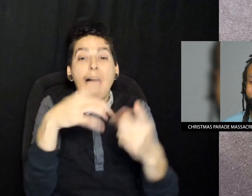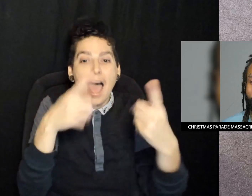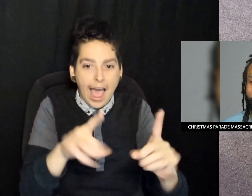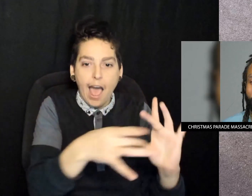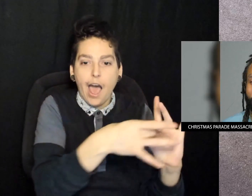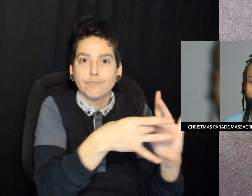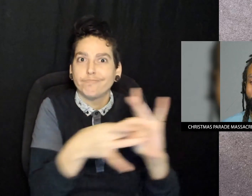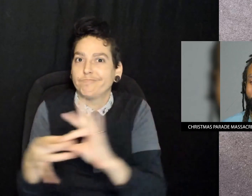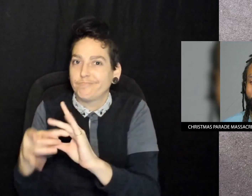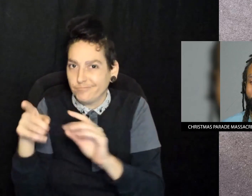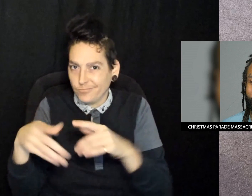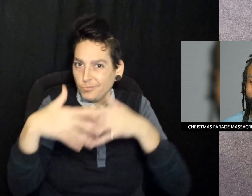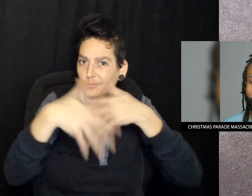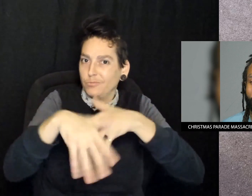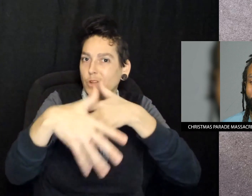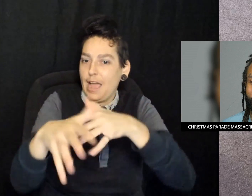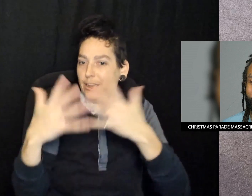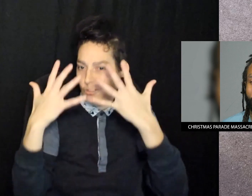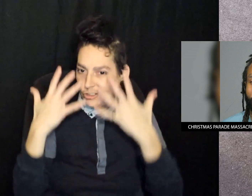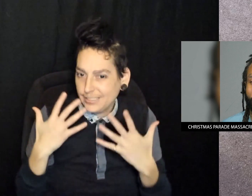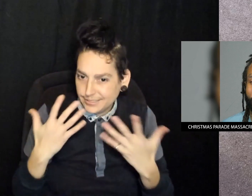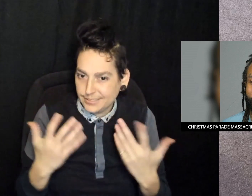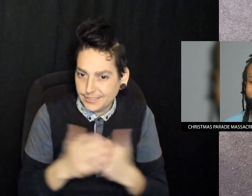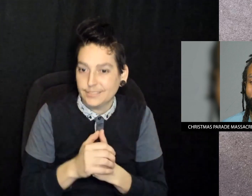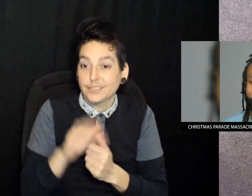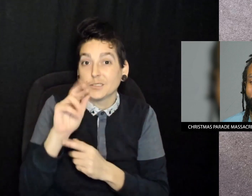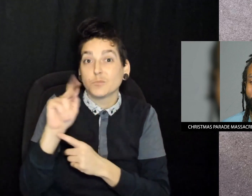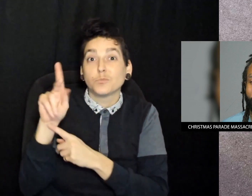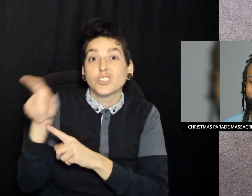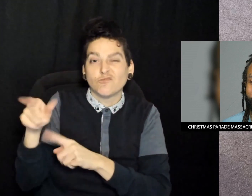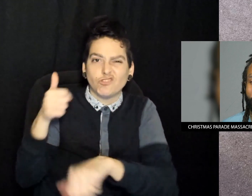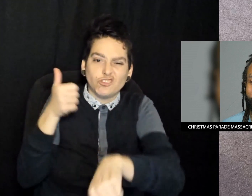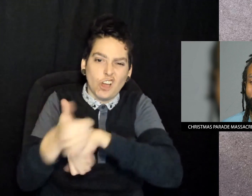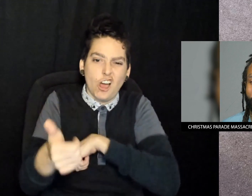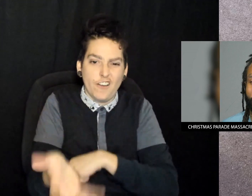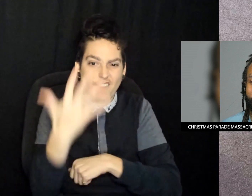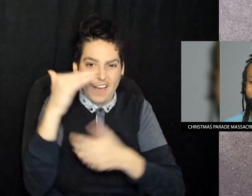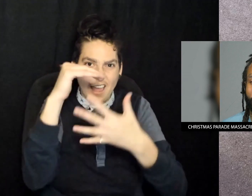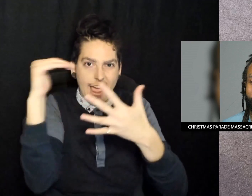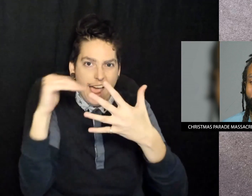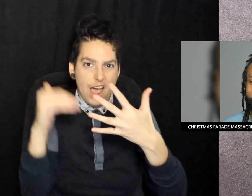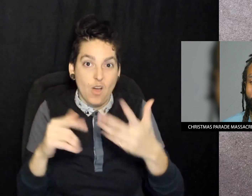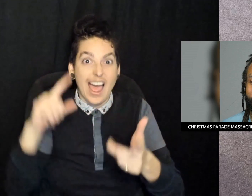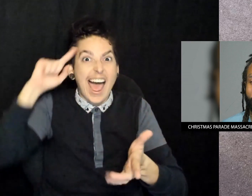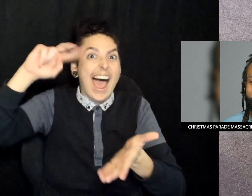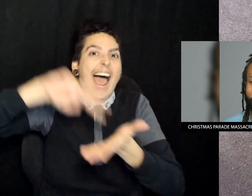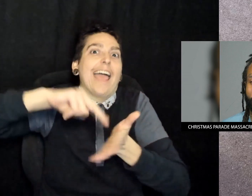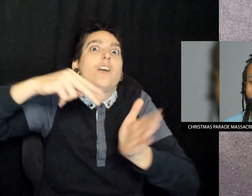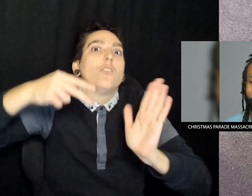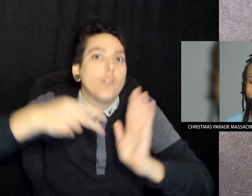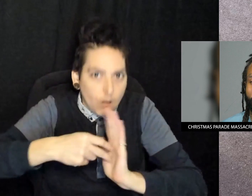In connection with the parade tragedy, Brooks was charged with five counts of intentional homicide.